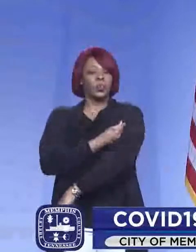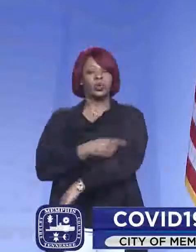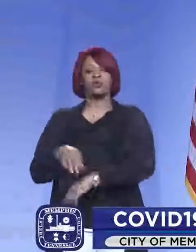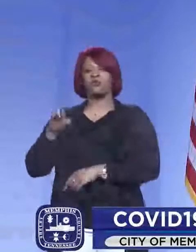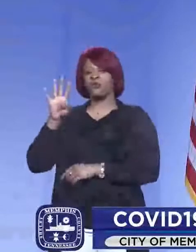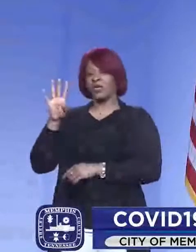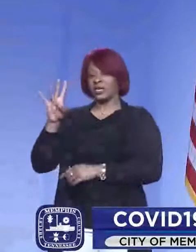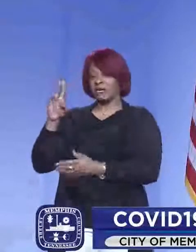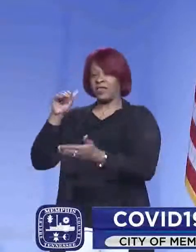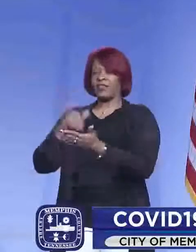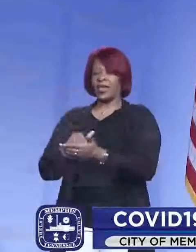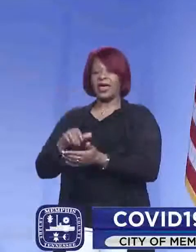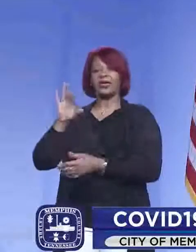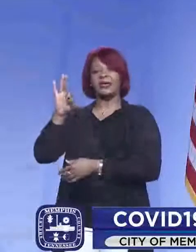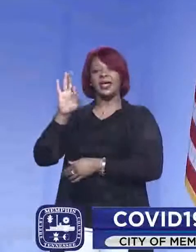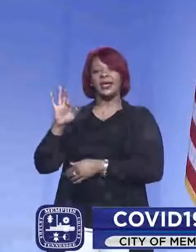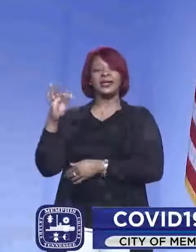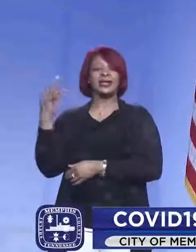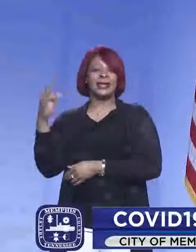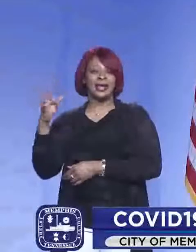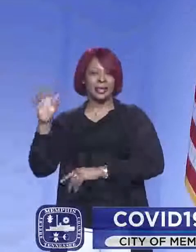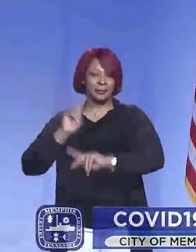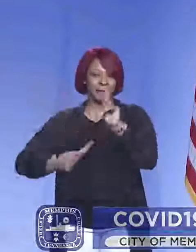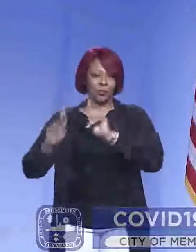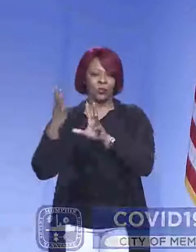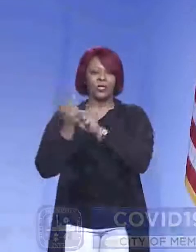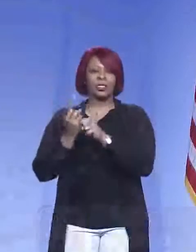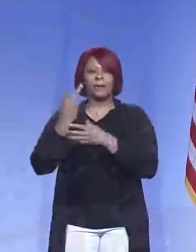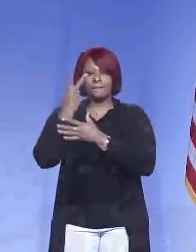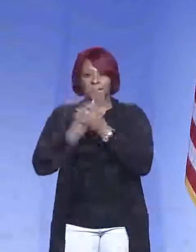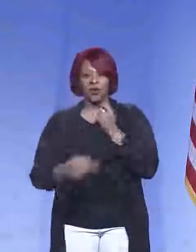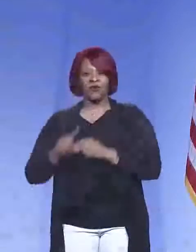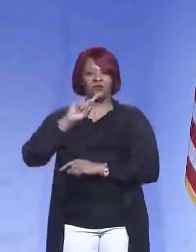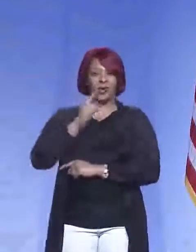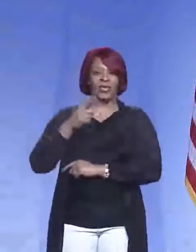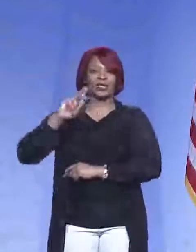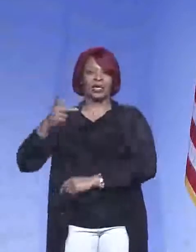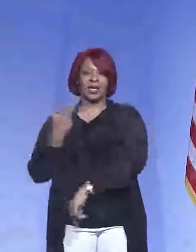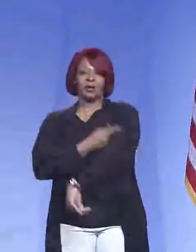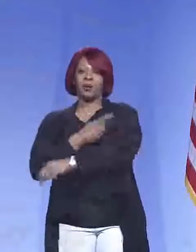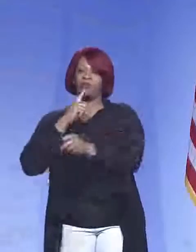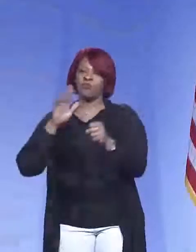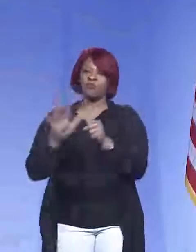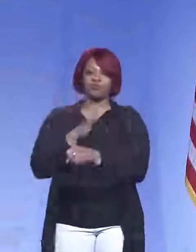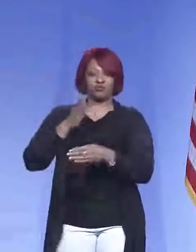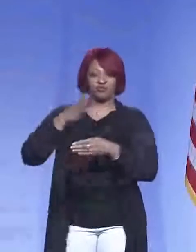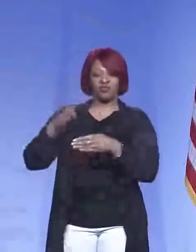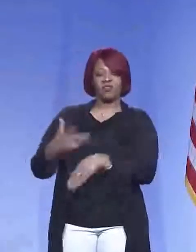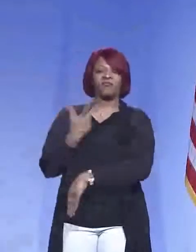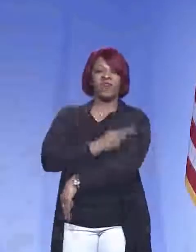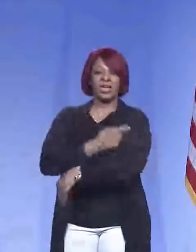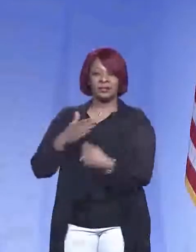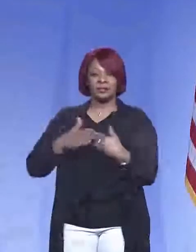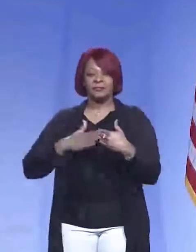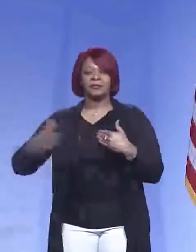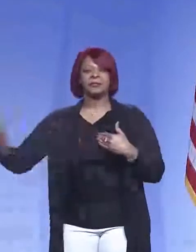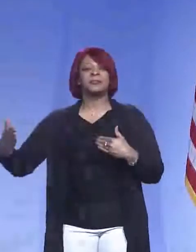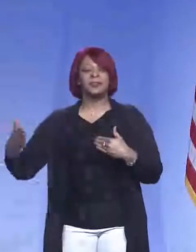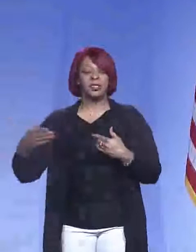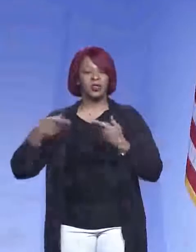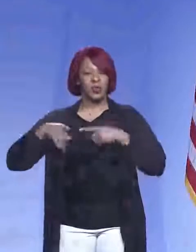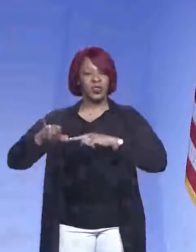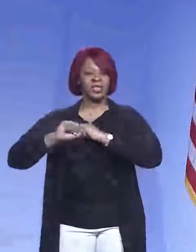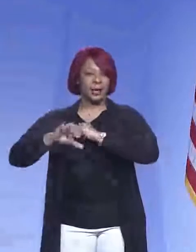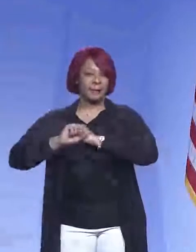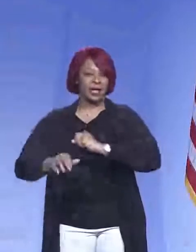47,919 people have received both doses and are fully vaccinated at this point in the vaccine campaign.